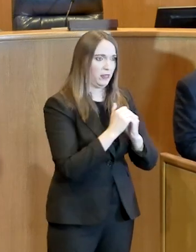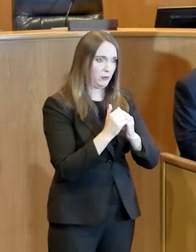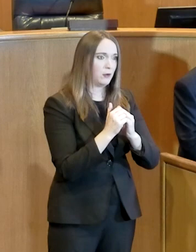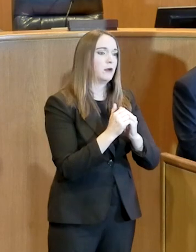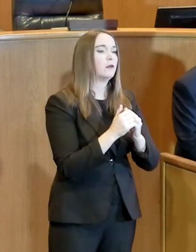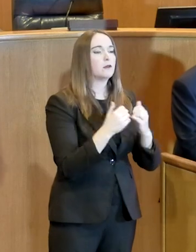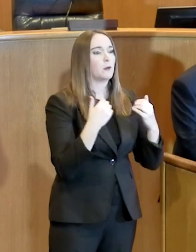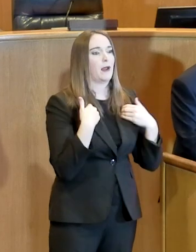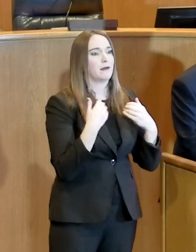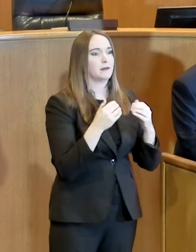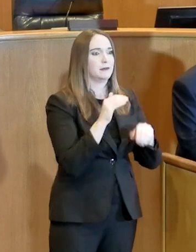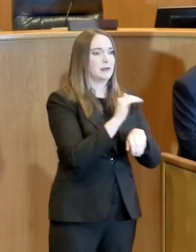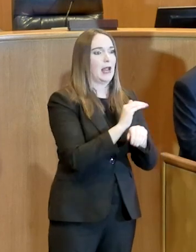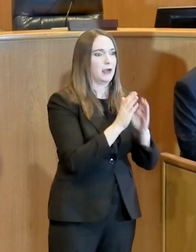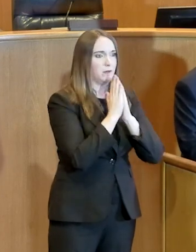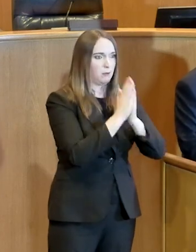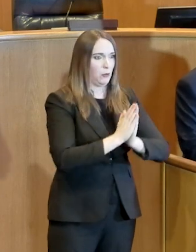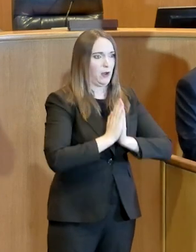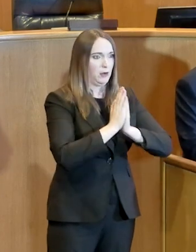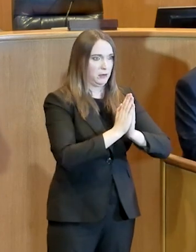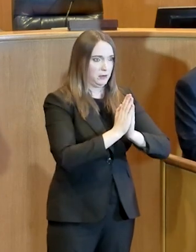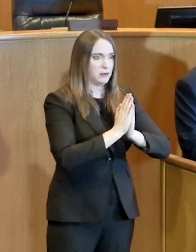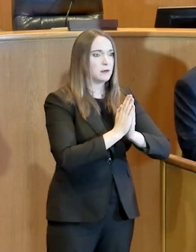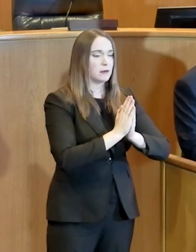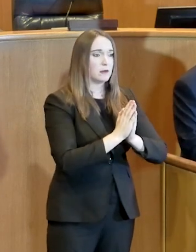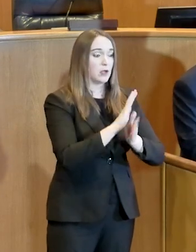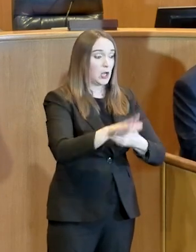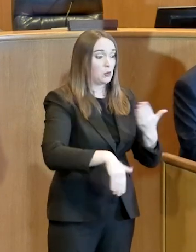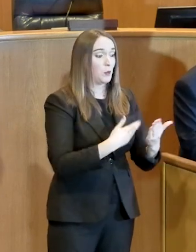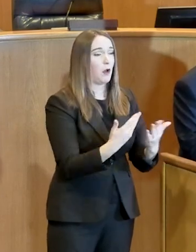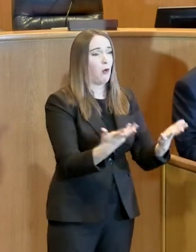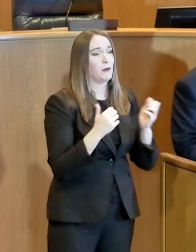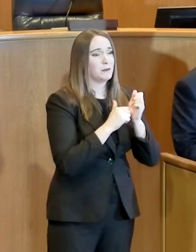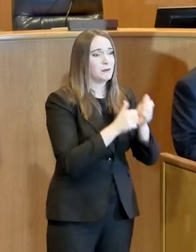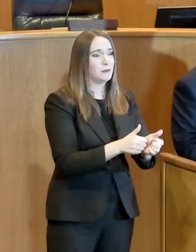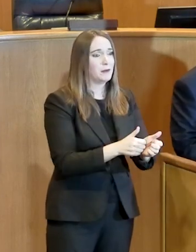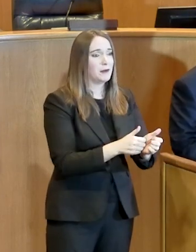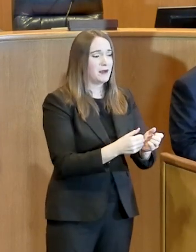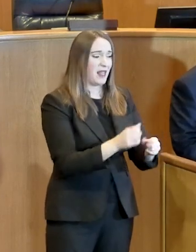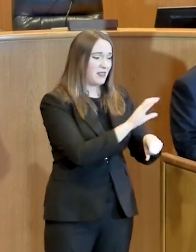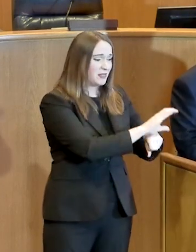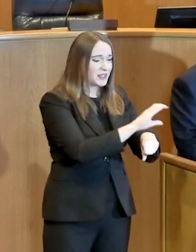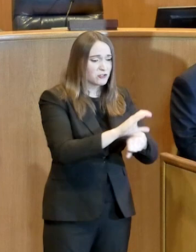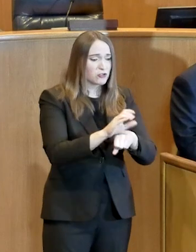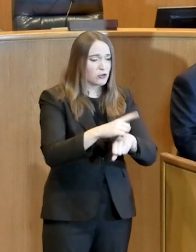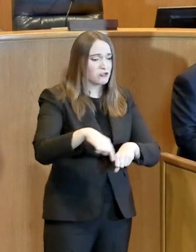following suit there, and I'm very appreciative of the faith-based community.